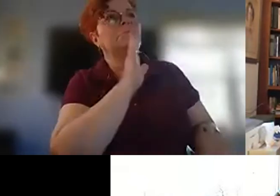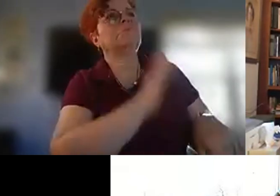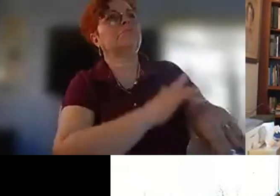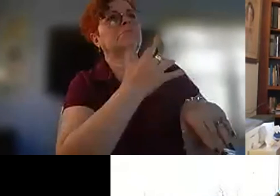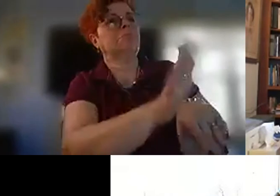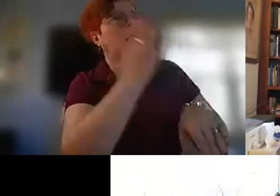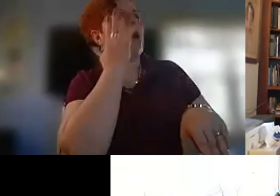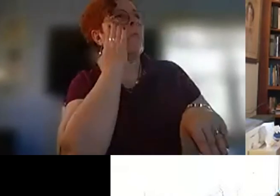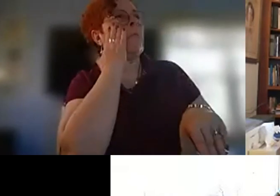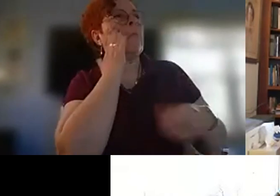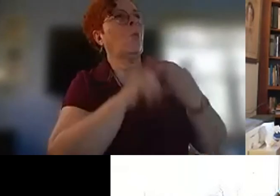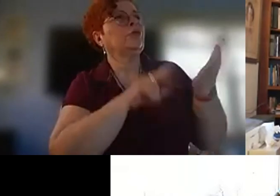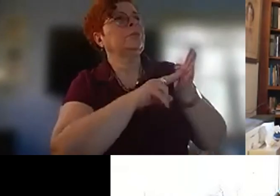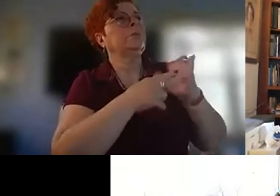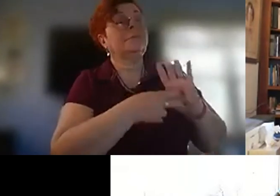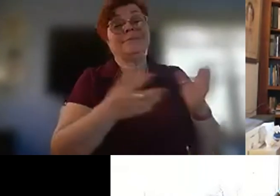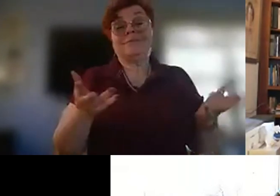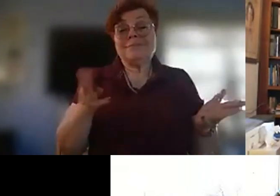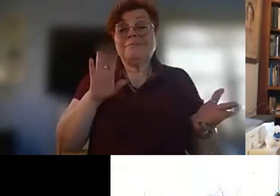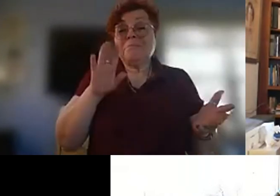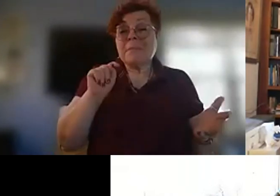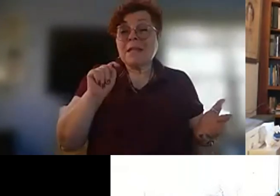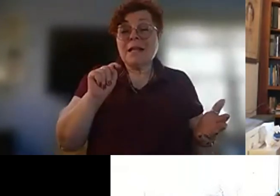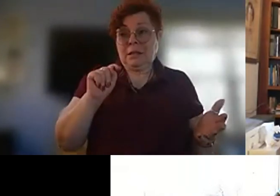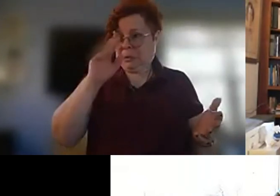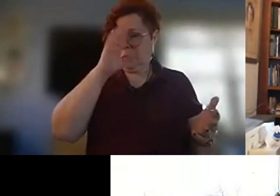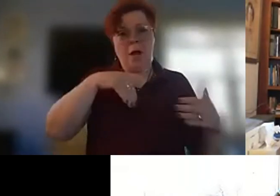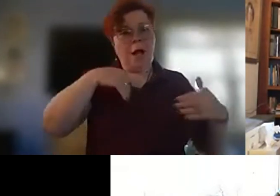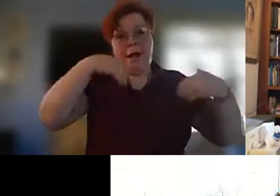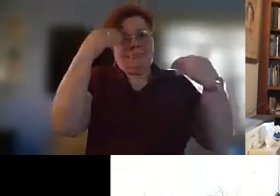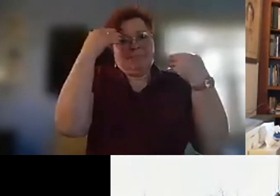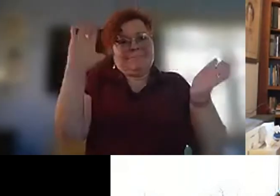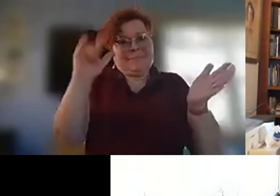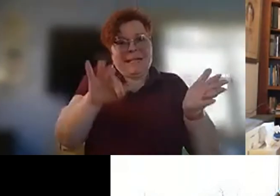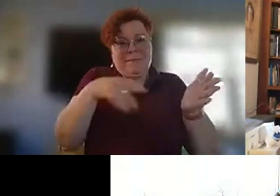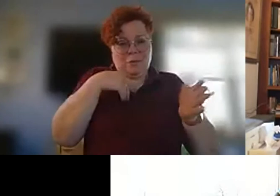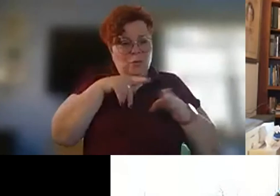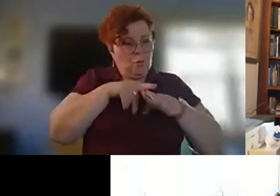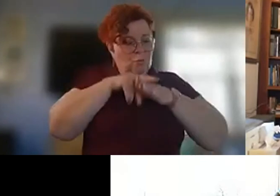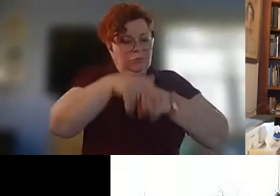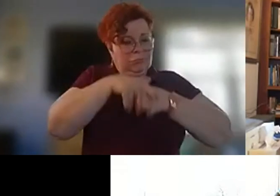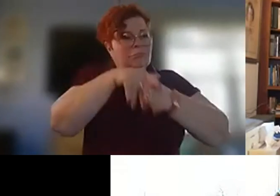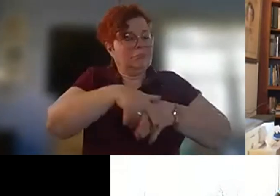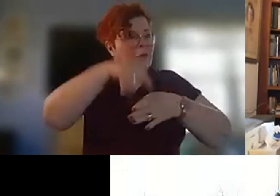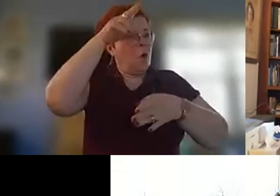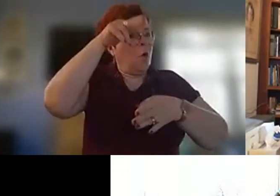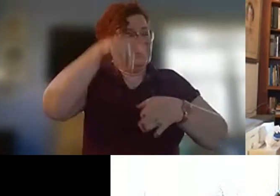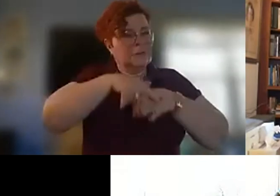um but you know i don't know whether you rode your horse along the dry wash but i believed it